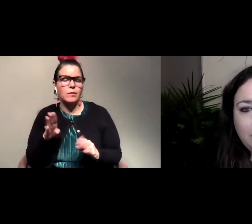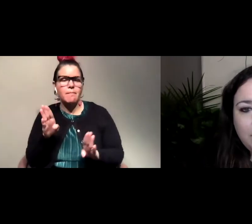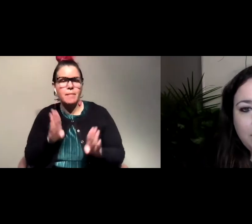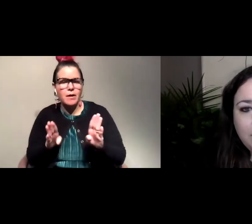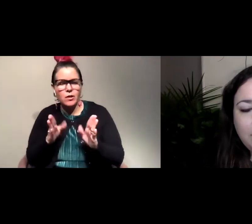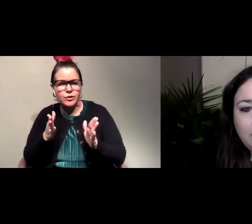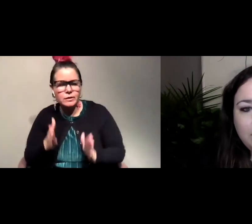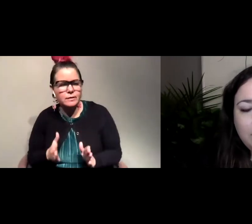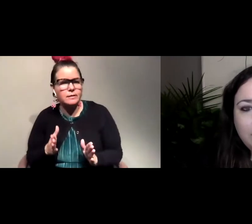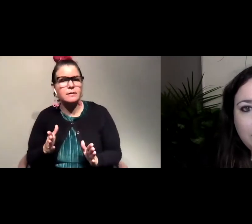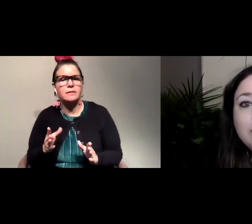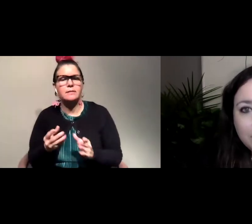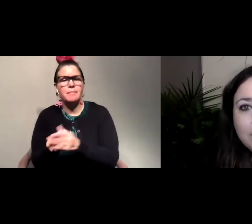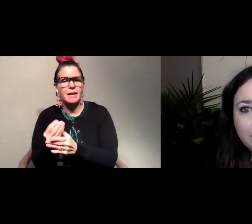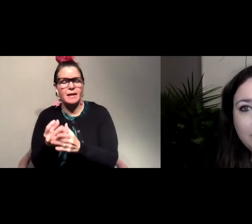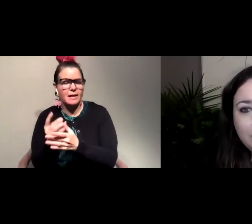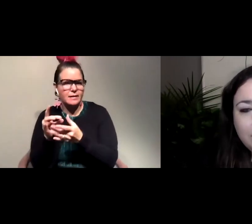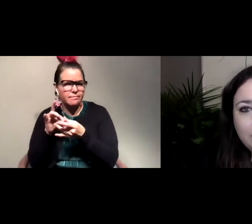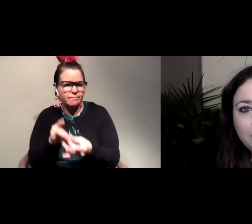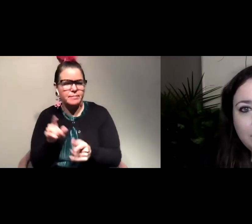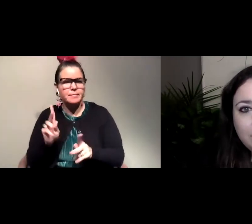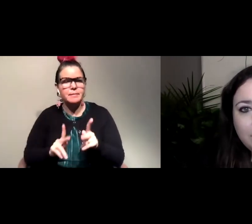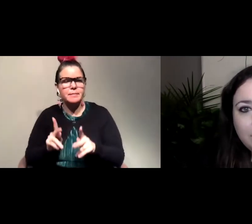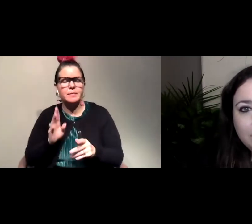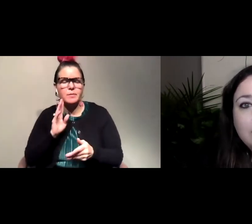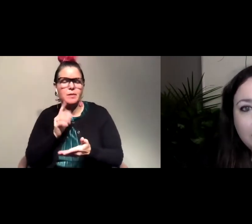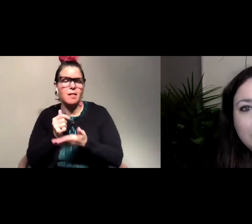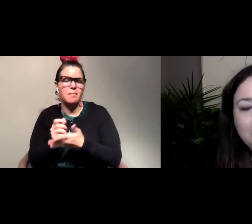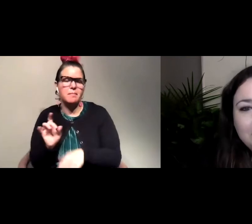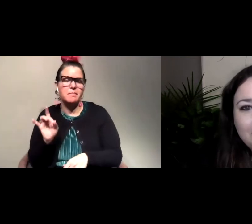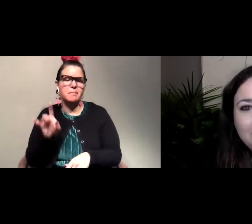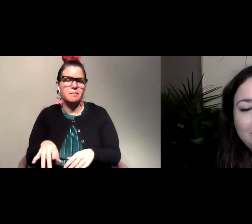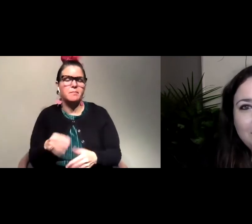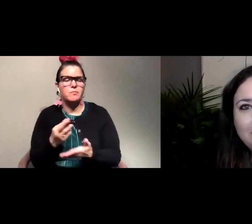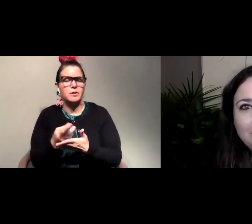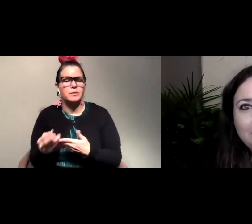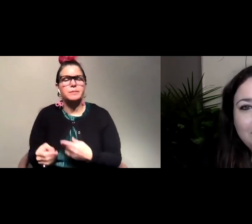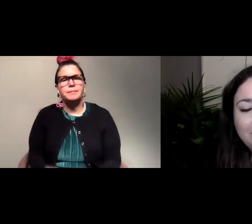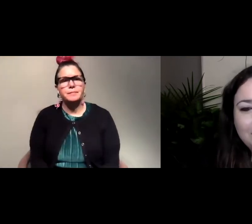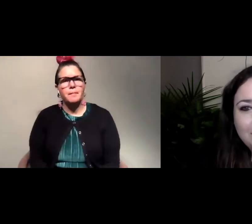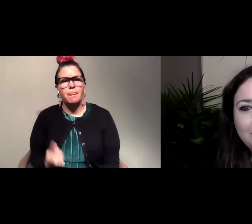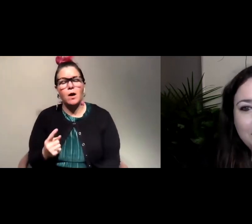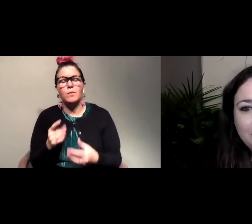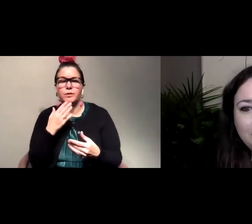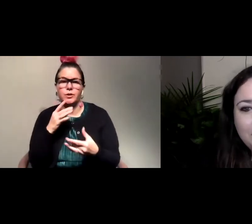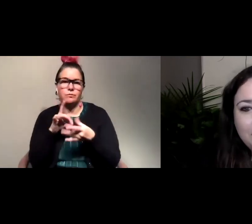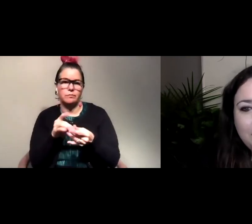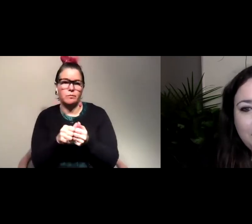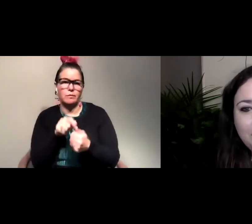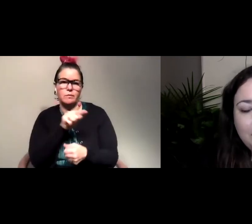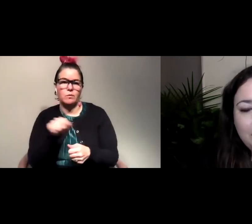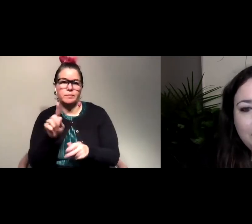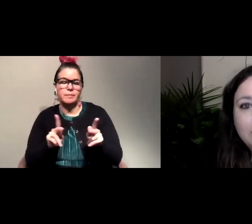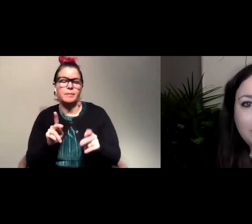plant folks they would be able to have the resources it's definitely always good to connect with those people but